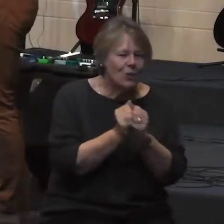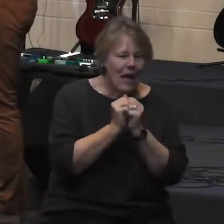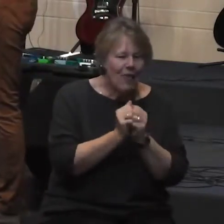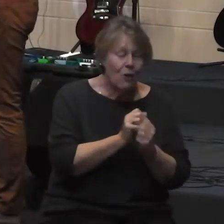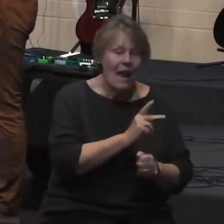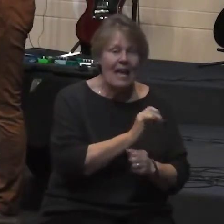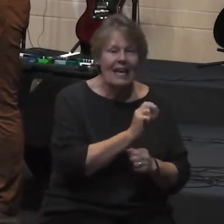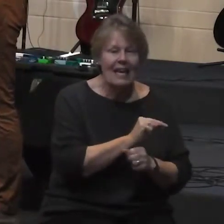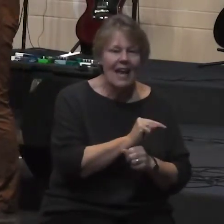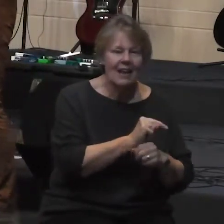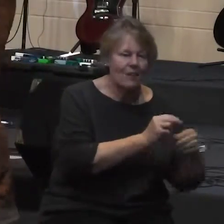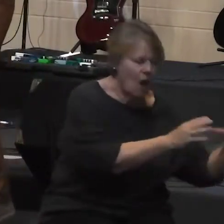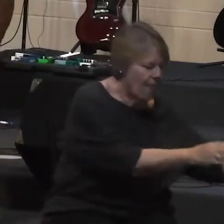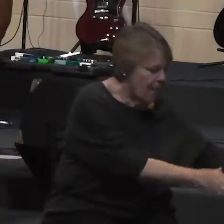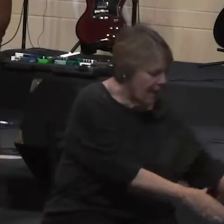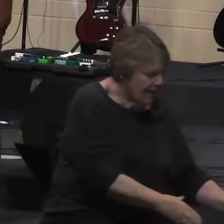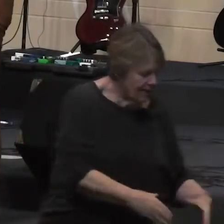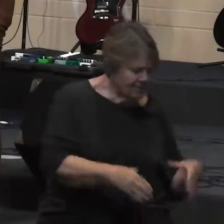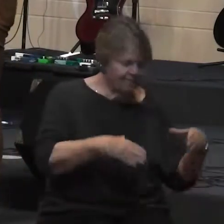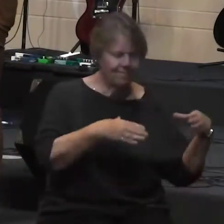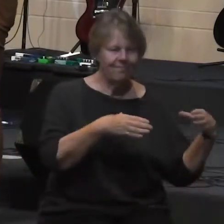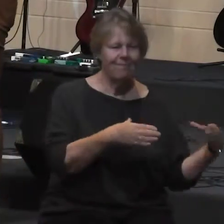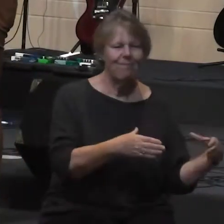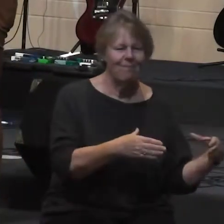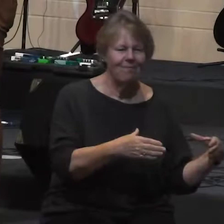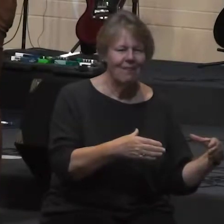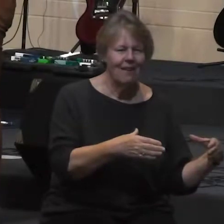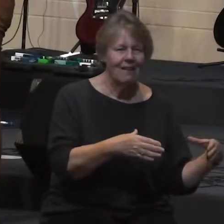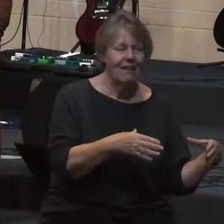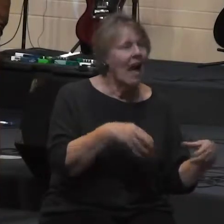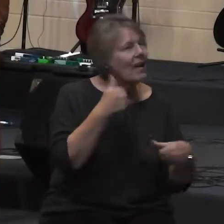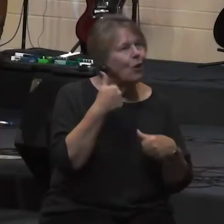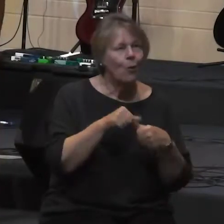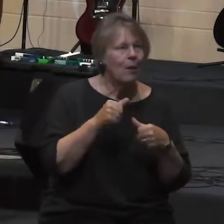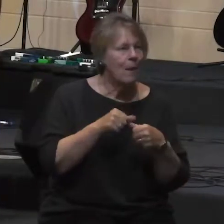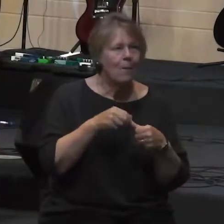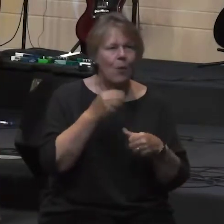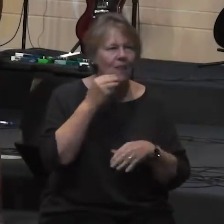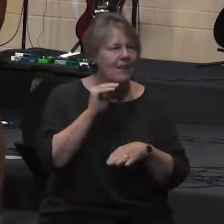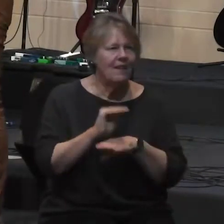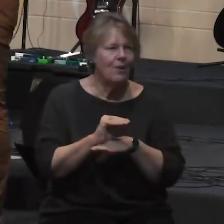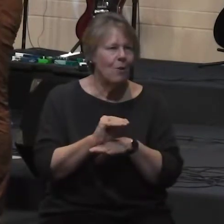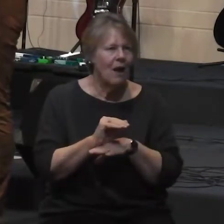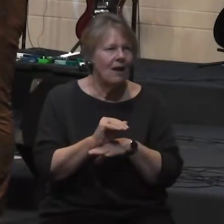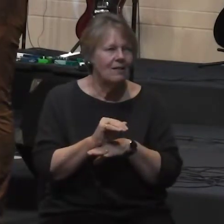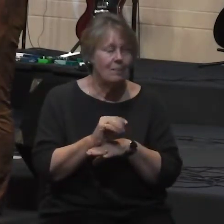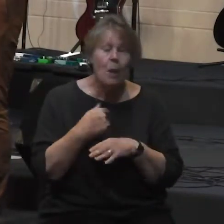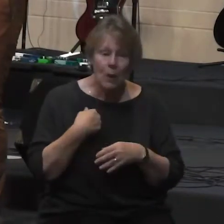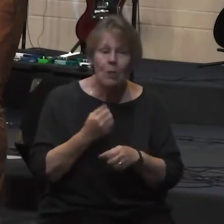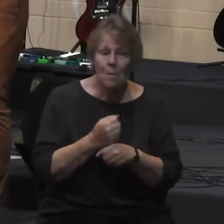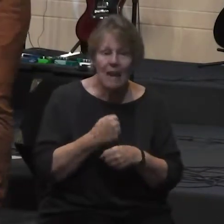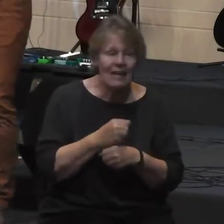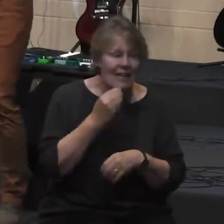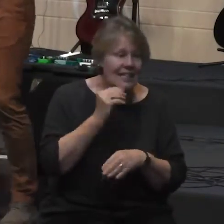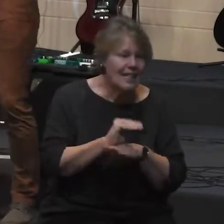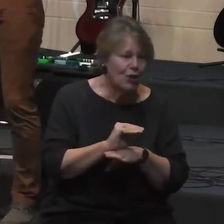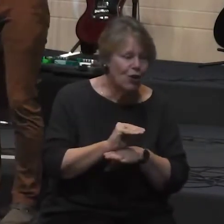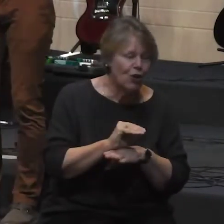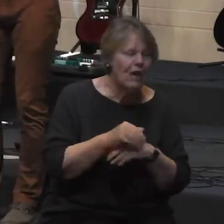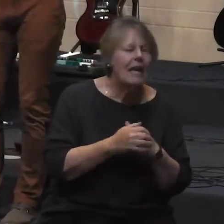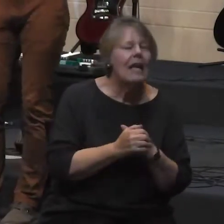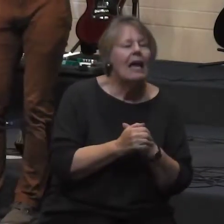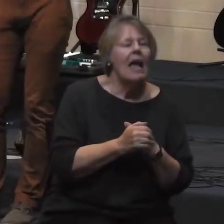bucket and we were making our dinner I don't remember what the dinner was and Ken got one of the little this is what you use